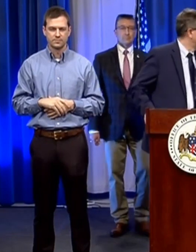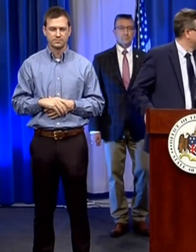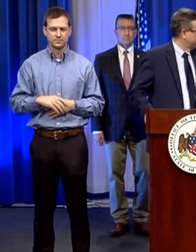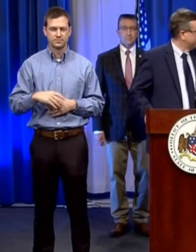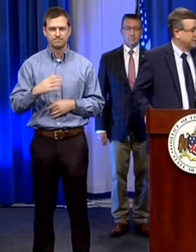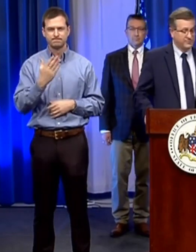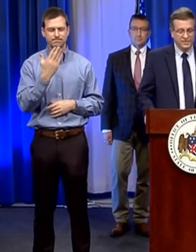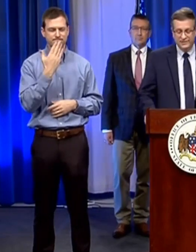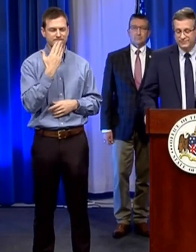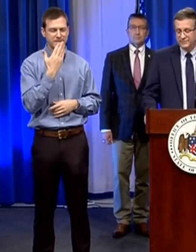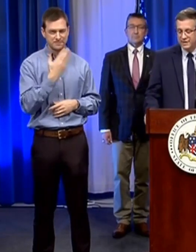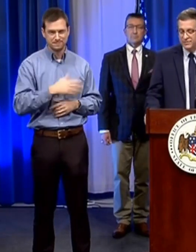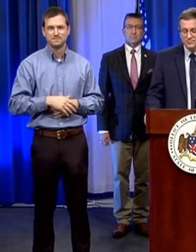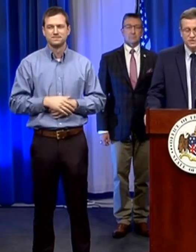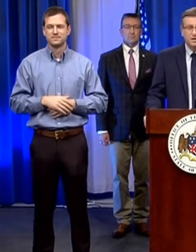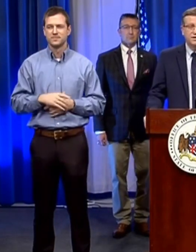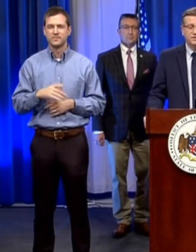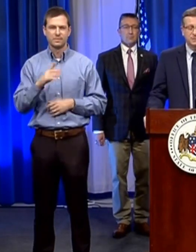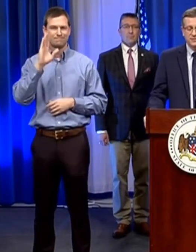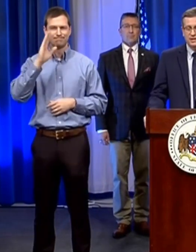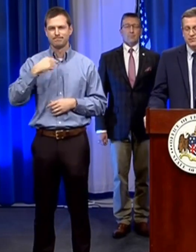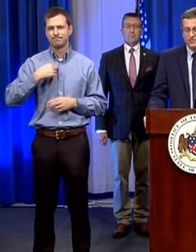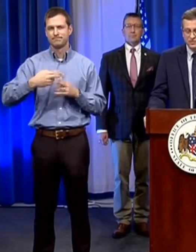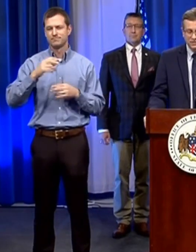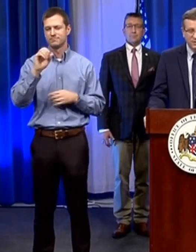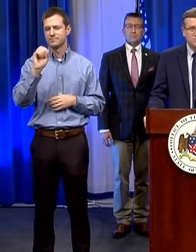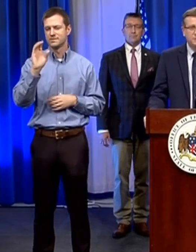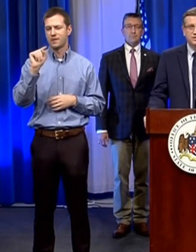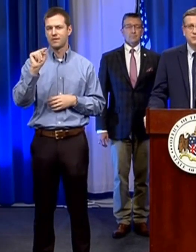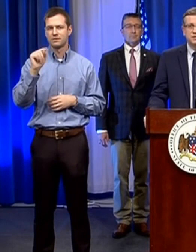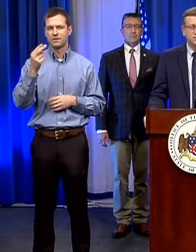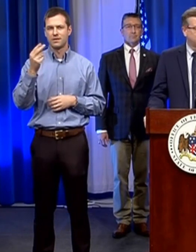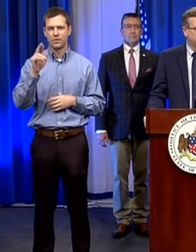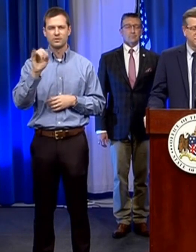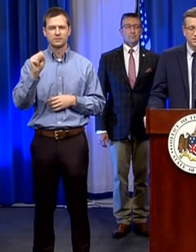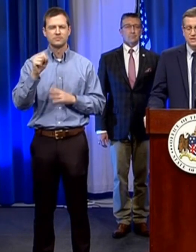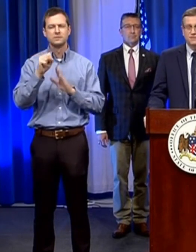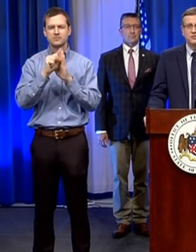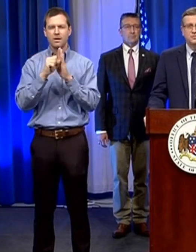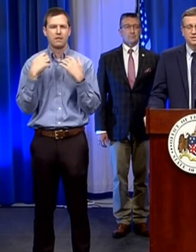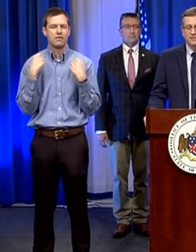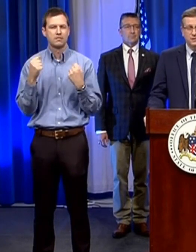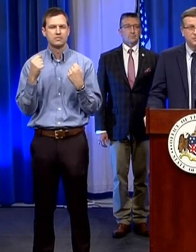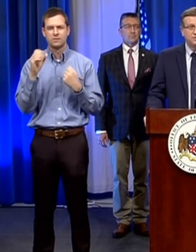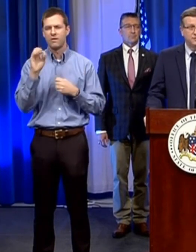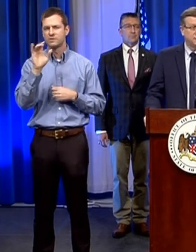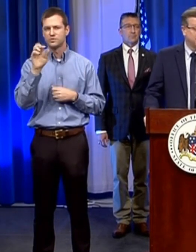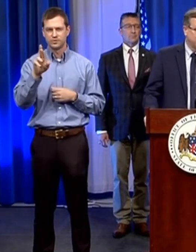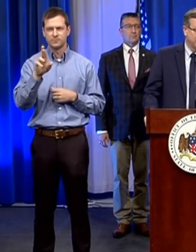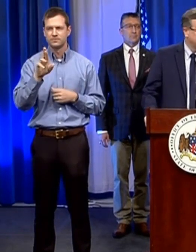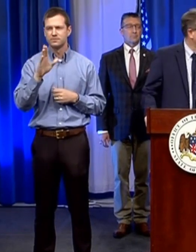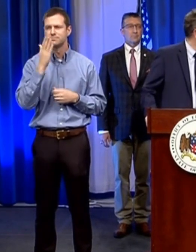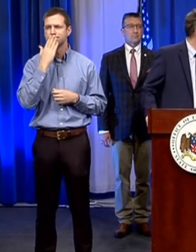thank you very much governor ivy uh thank you i'm scott harris i'm a state health officer we appreciate you joining us this afternoon thank you